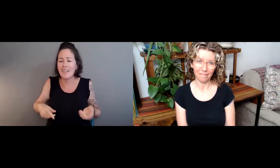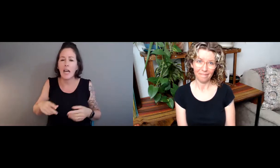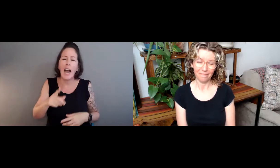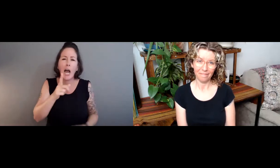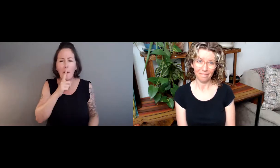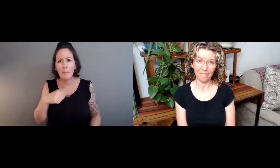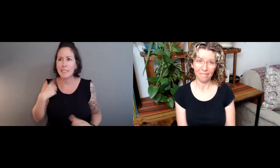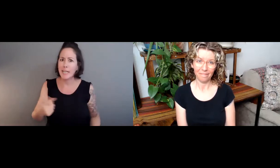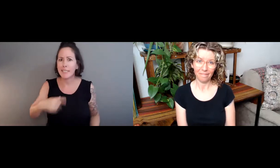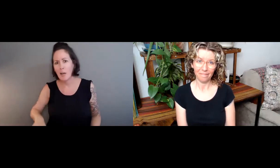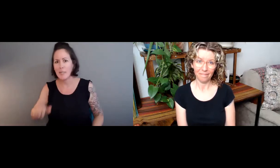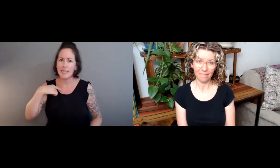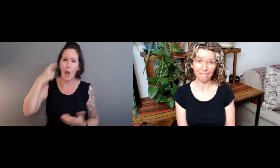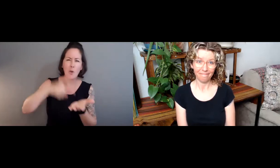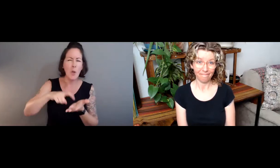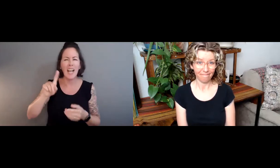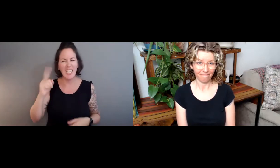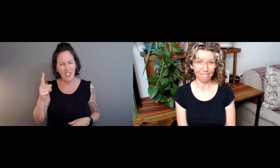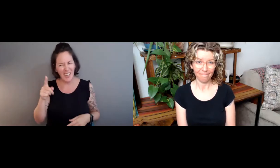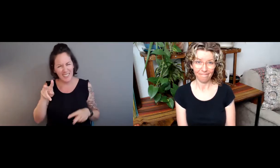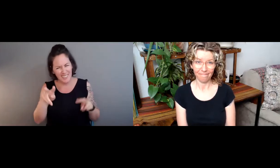include, how to set up the system.